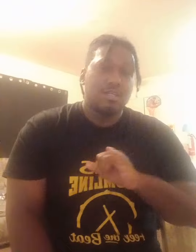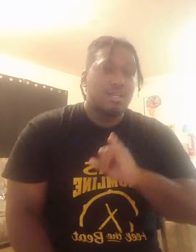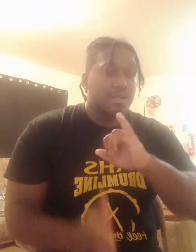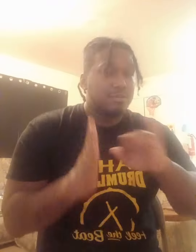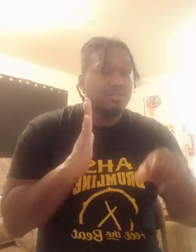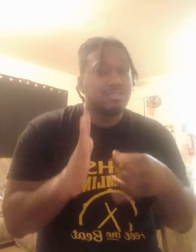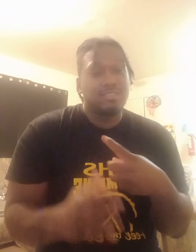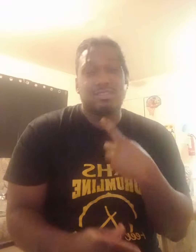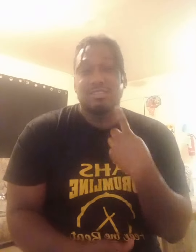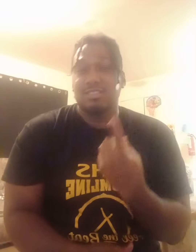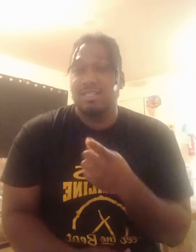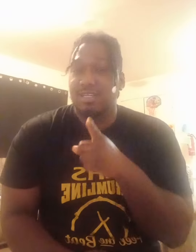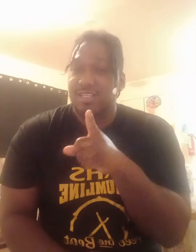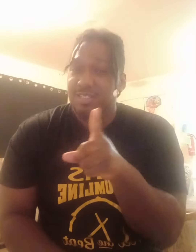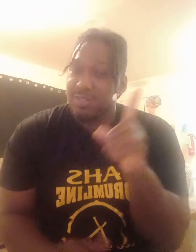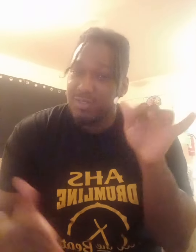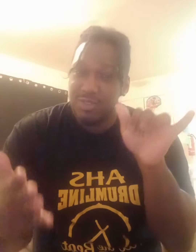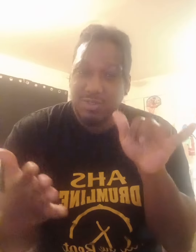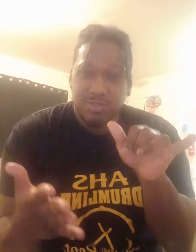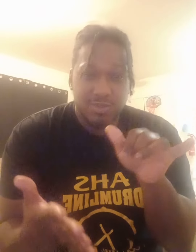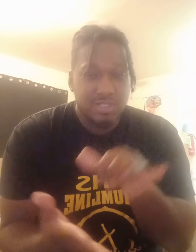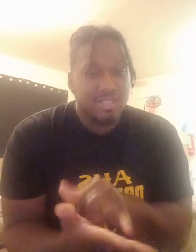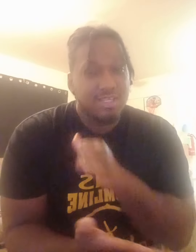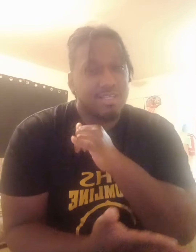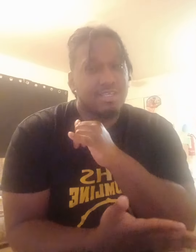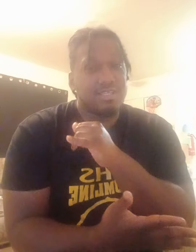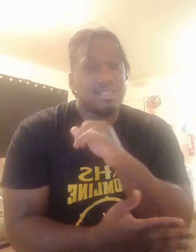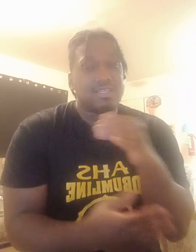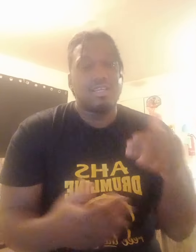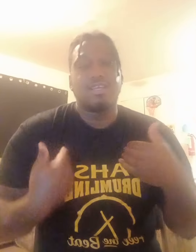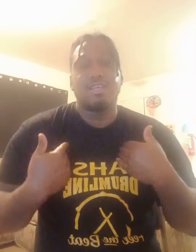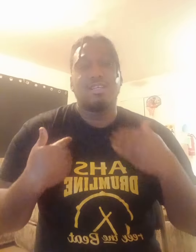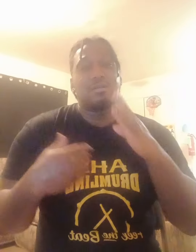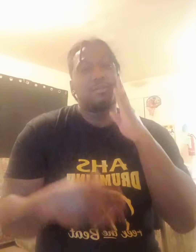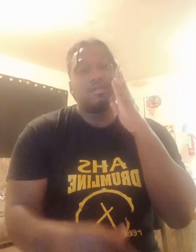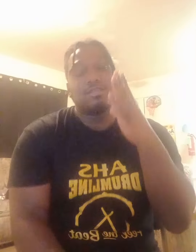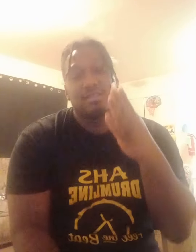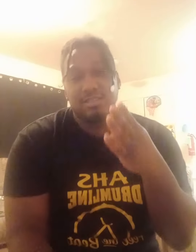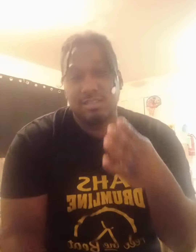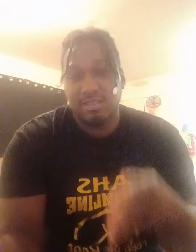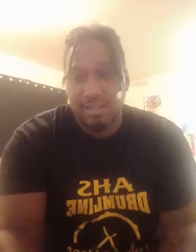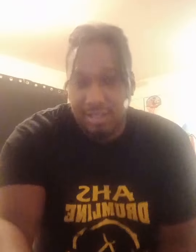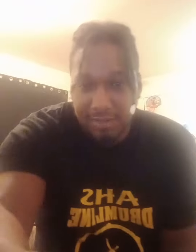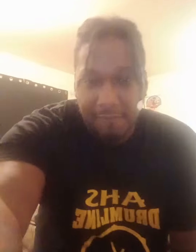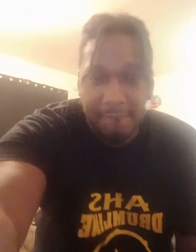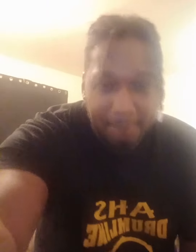I'm just telling you that I'm be, open to you